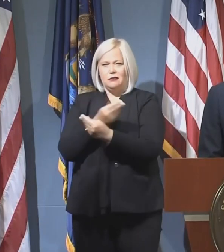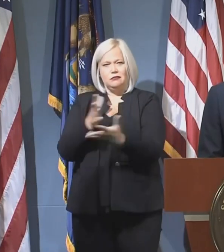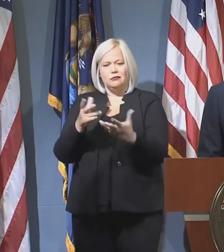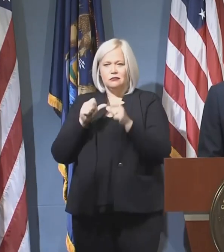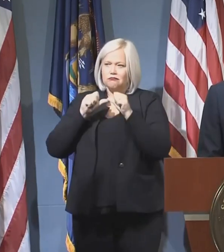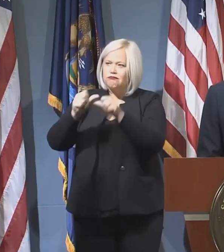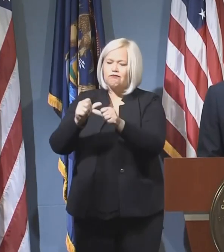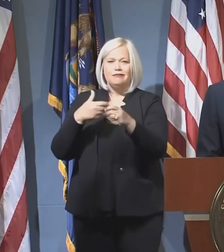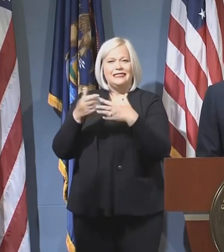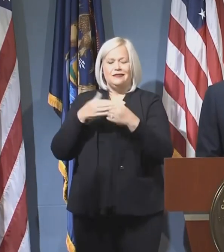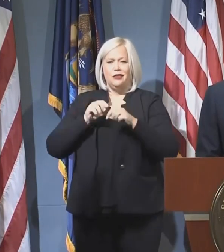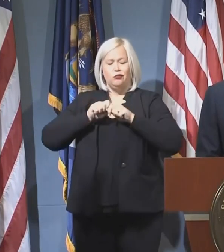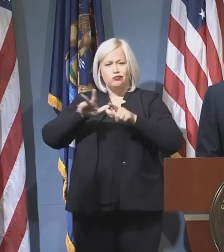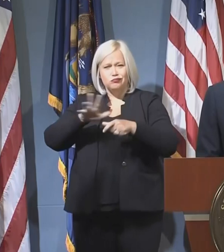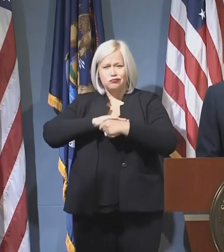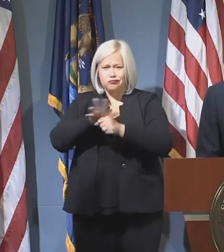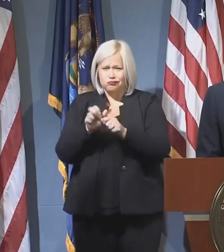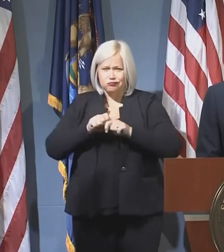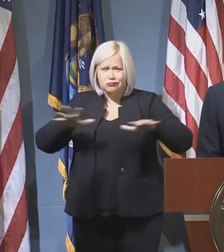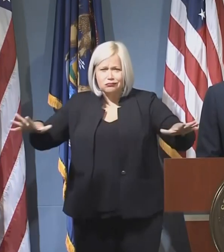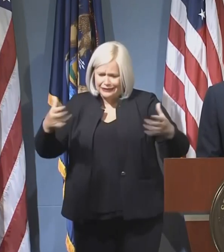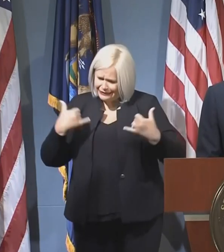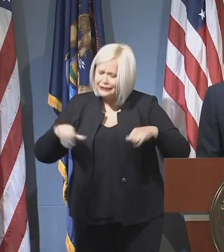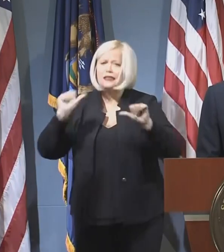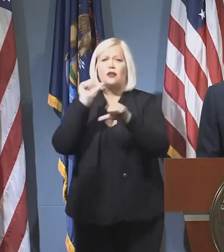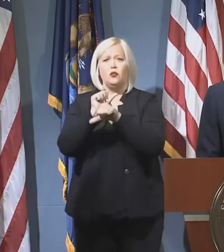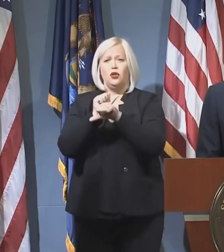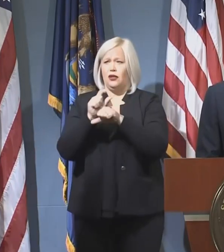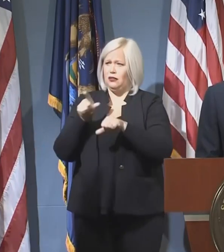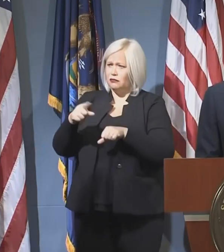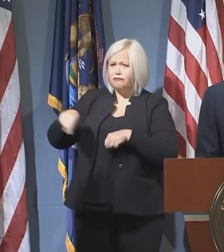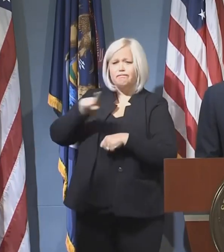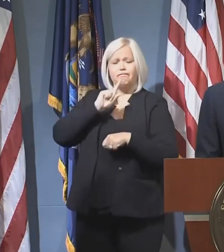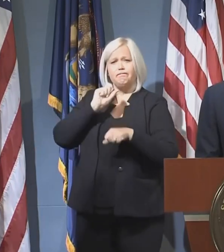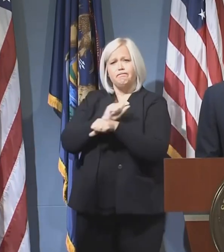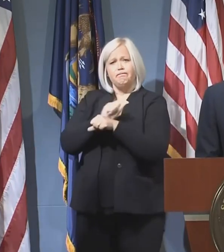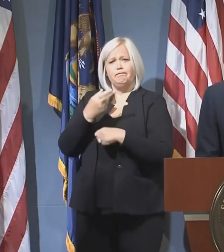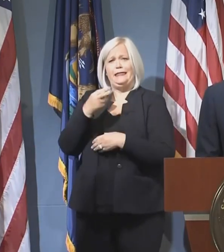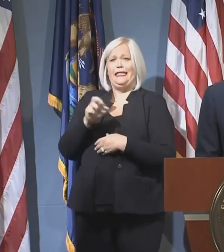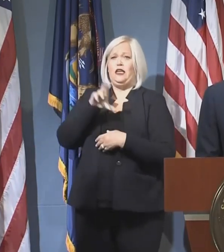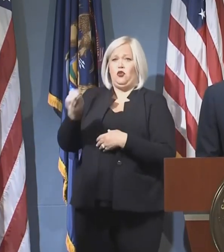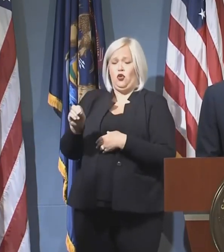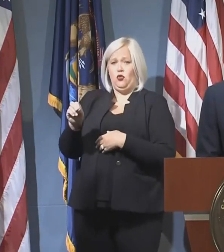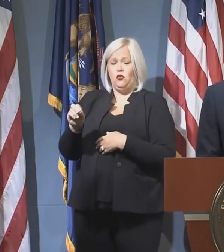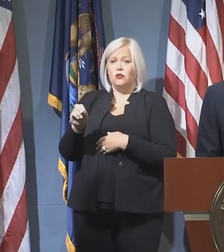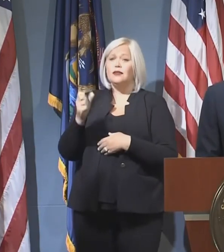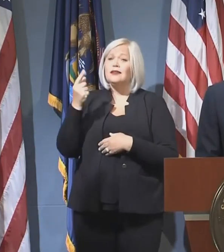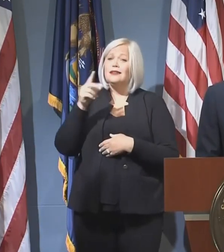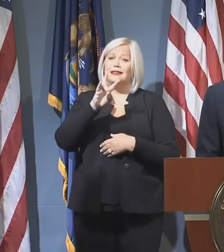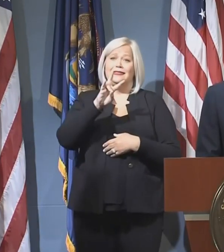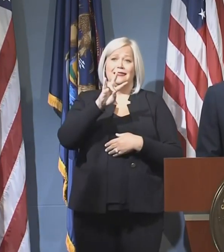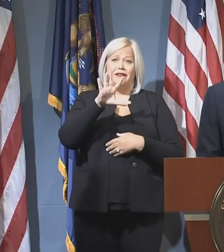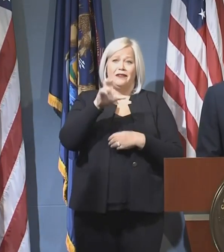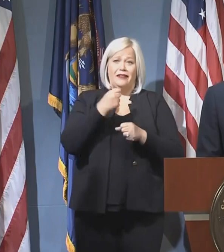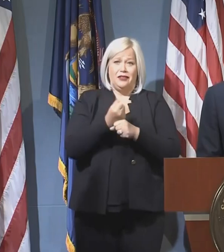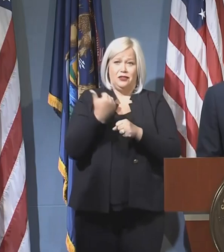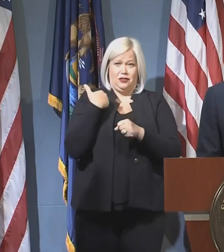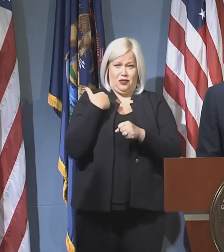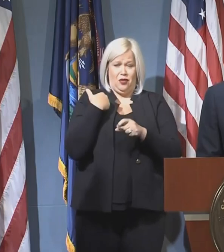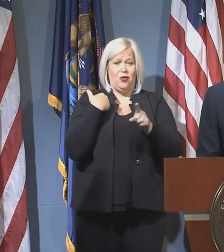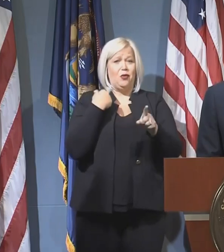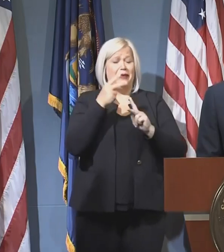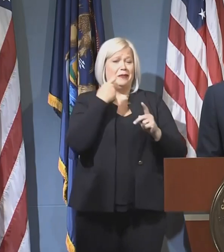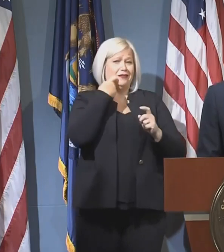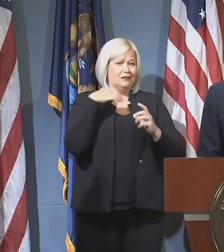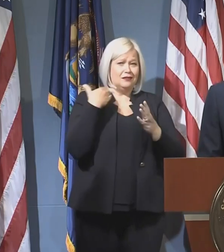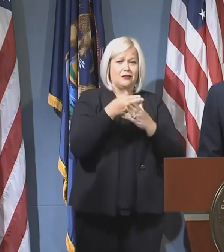the pandemic. They are the heroes of our generation. Seventy-five years ago, another set of heroes came back from the fronts of World War